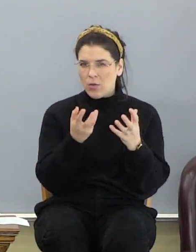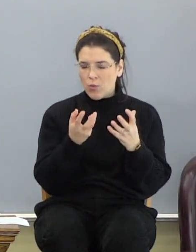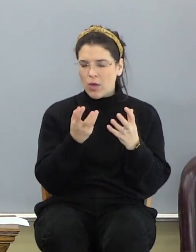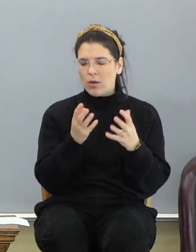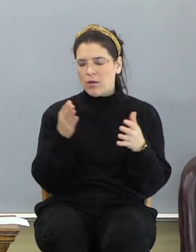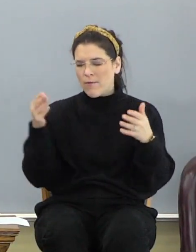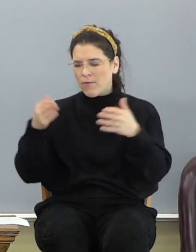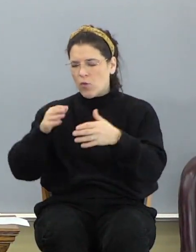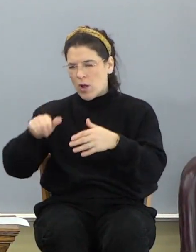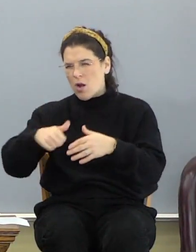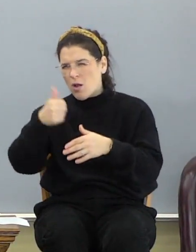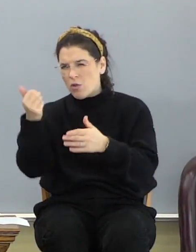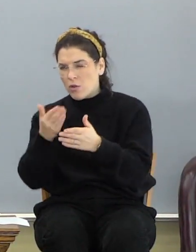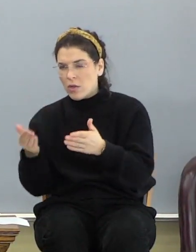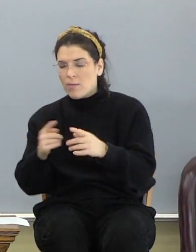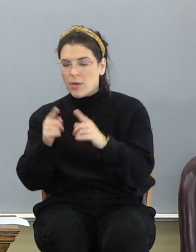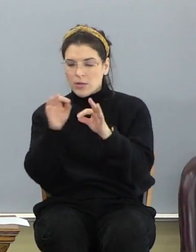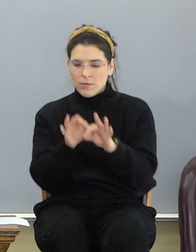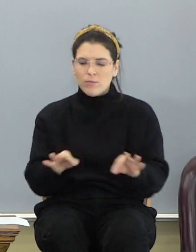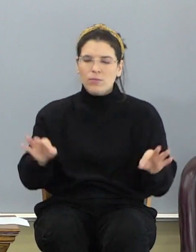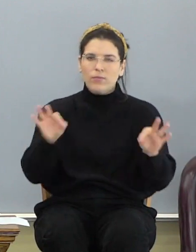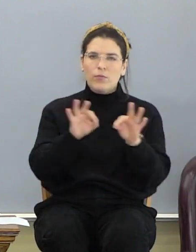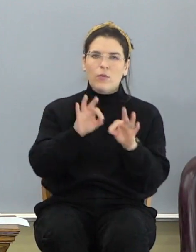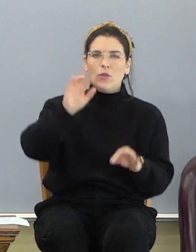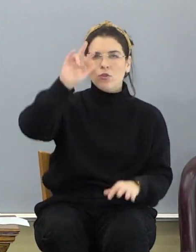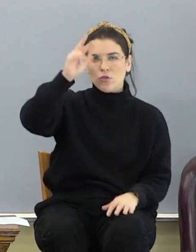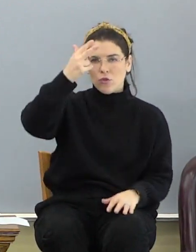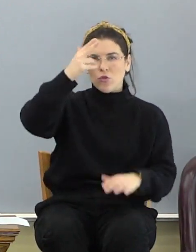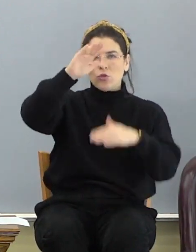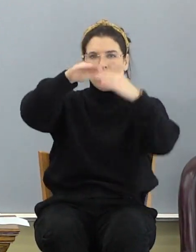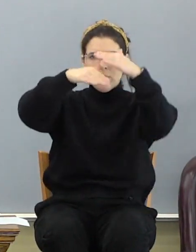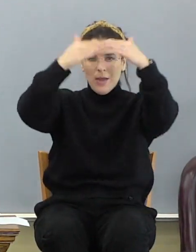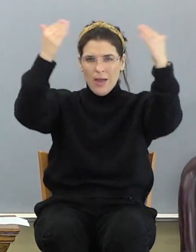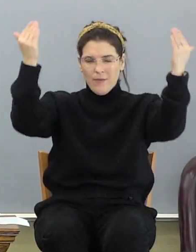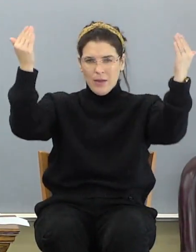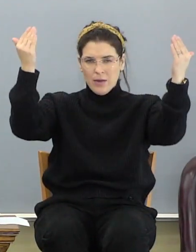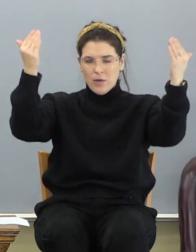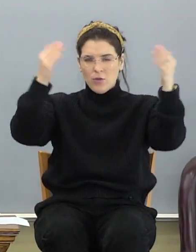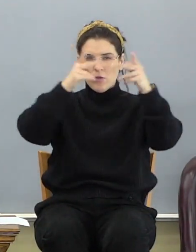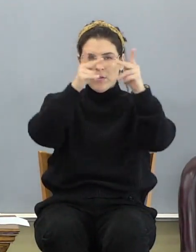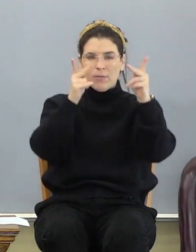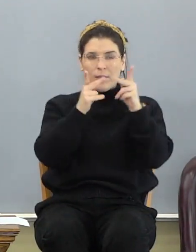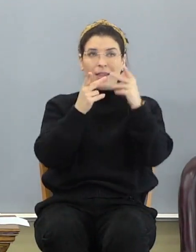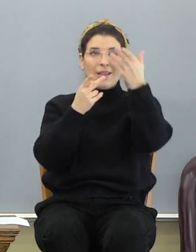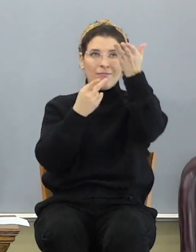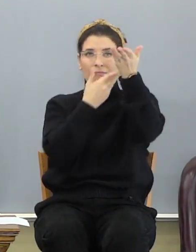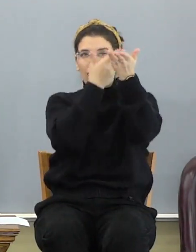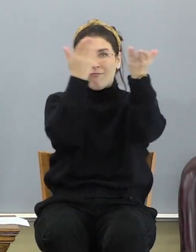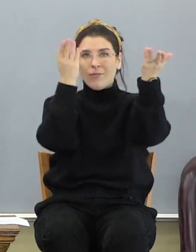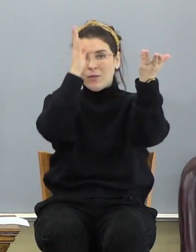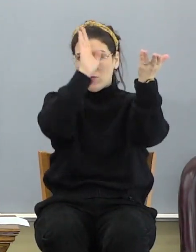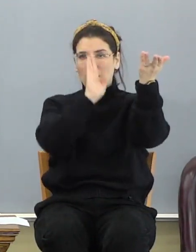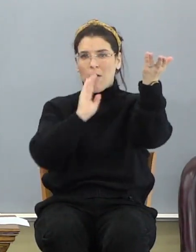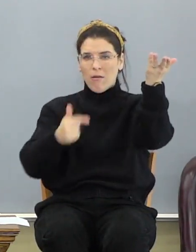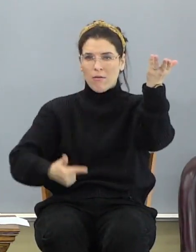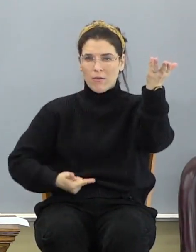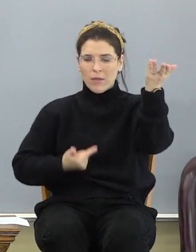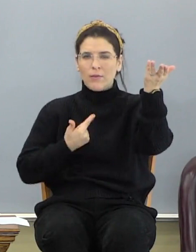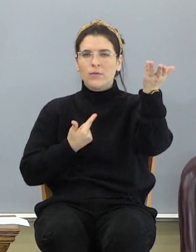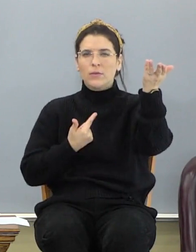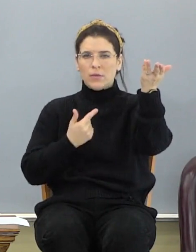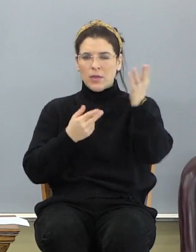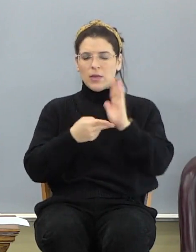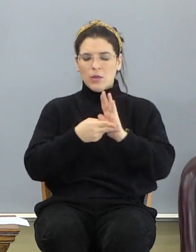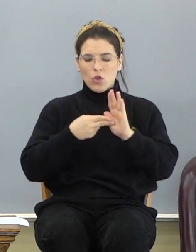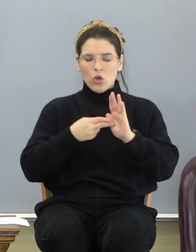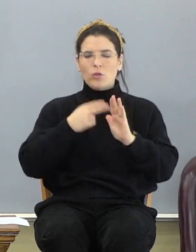other stuff. But it's important that you can understand that there's a third heaven. There's a place up here where God lives. And it's called, he calls